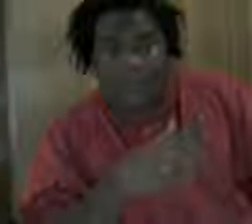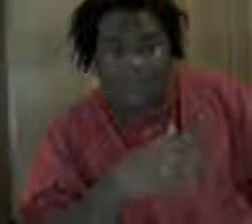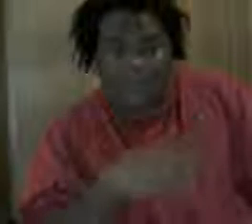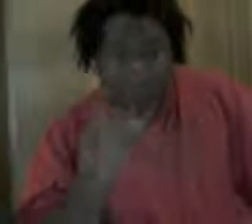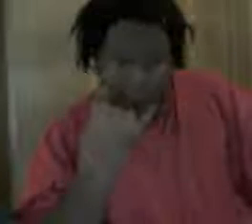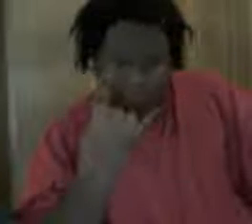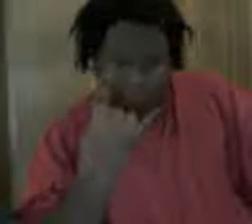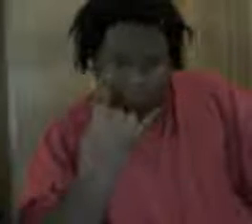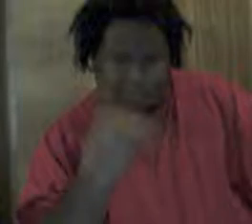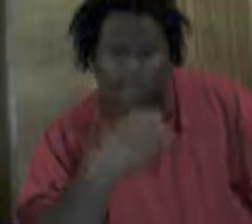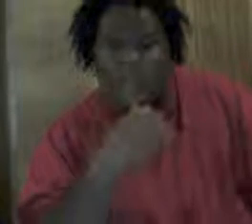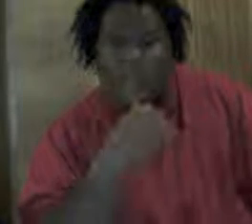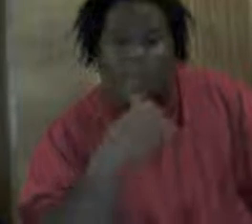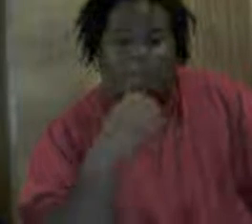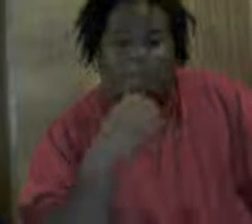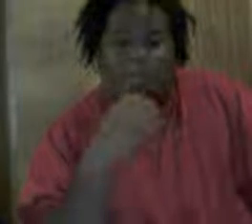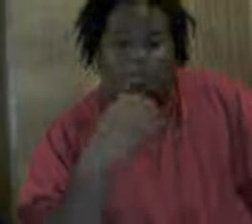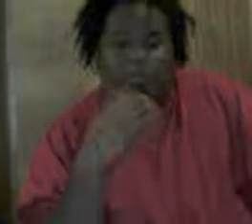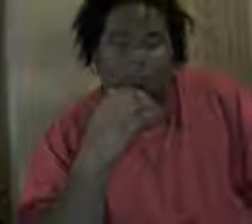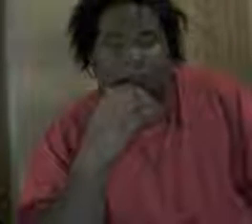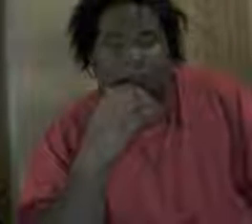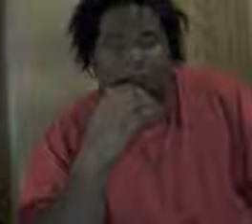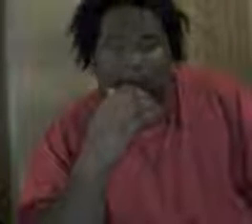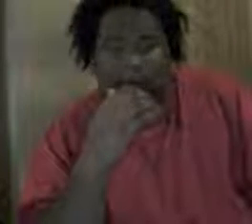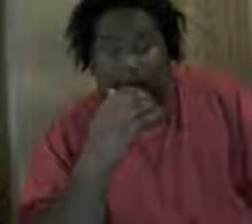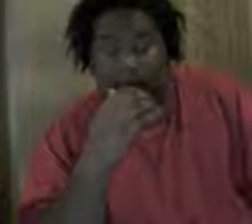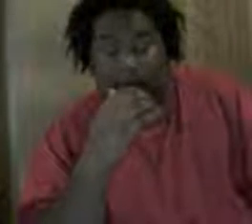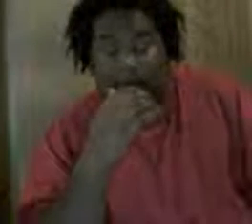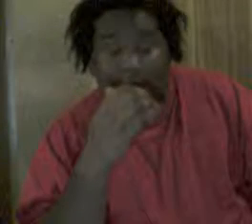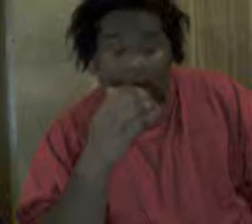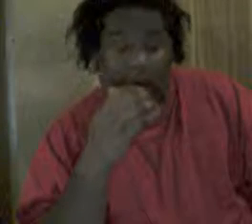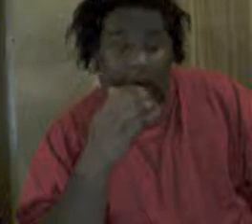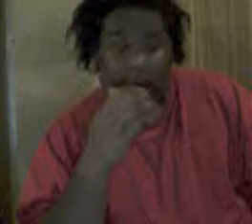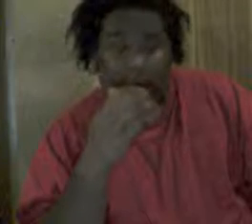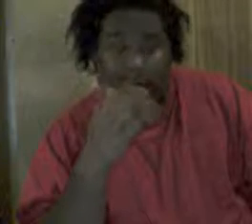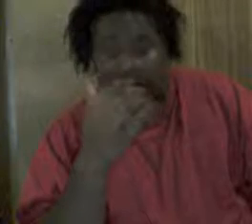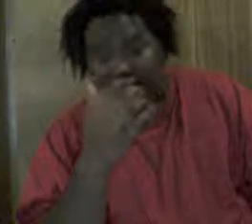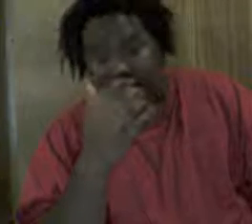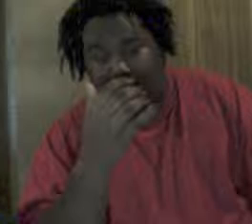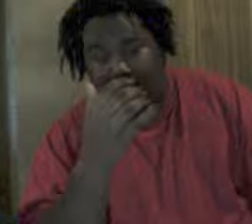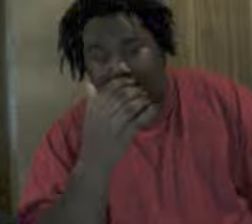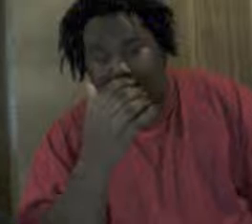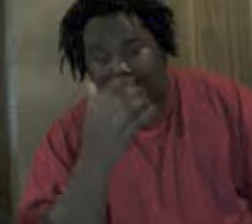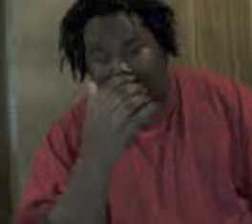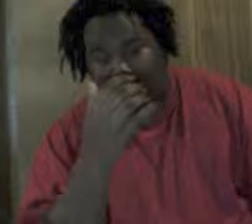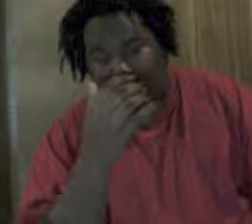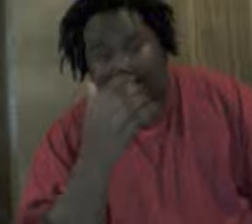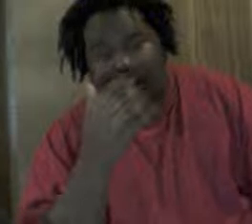yeah, now, I want to talk about something very important when it comes to YouTube, something